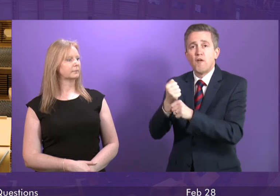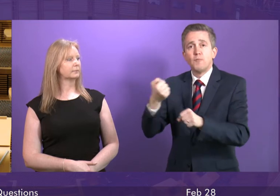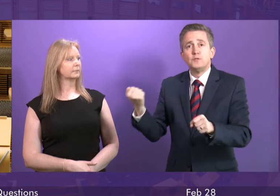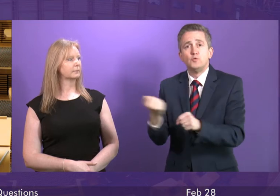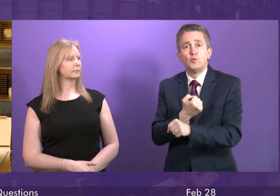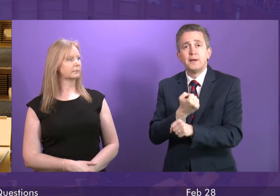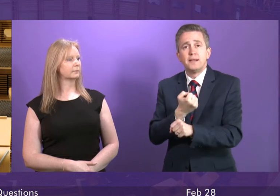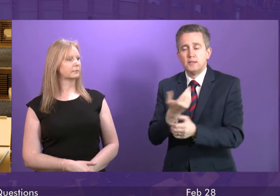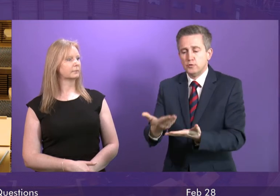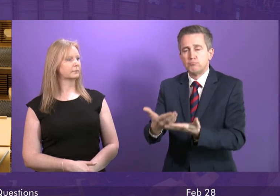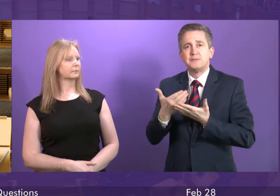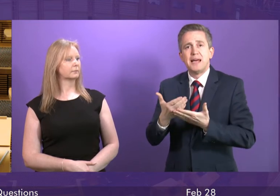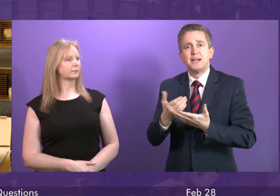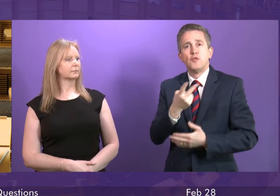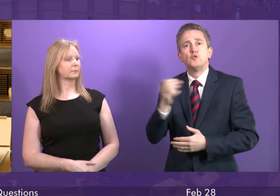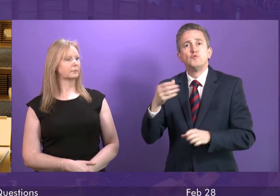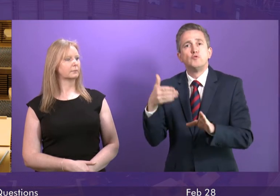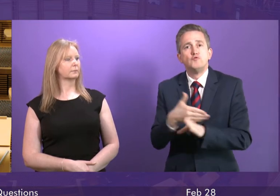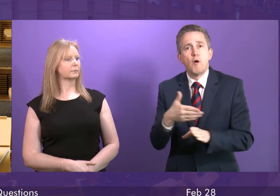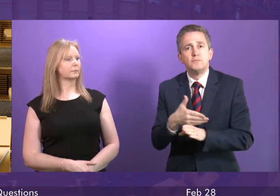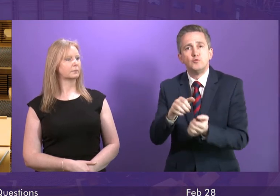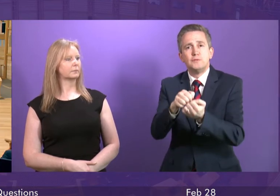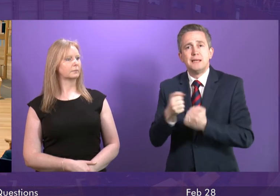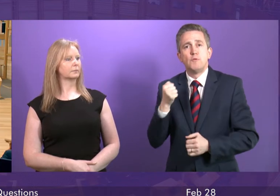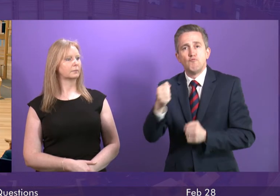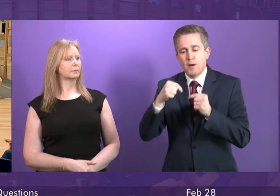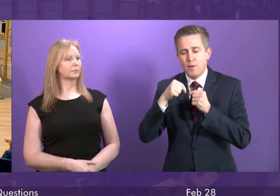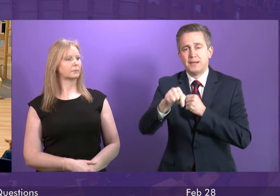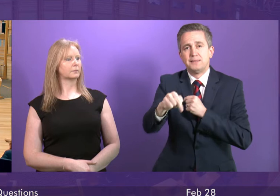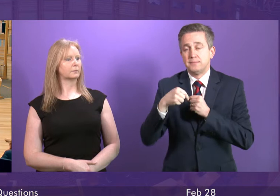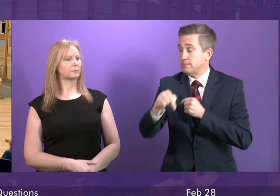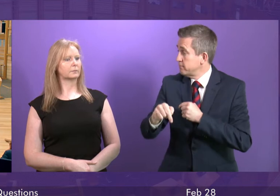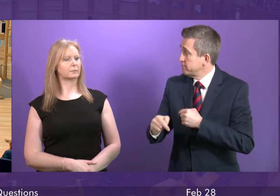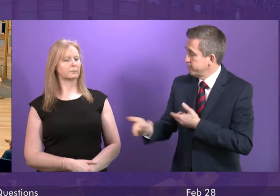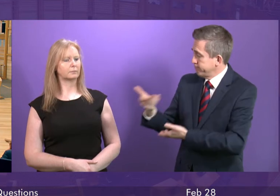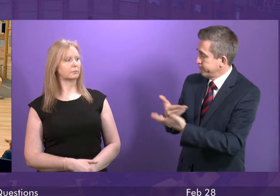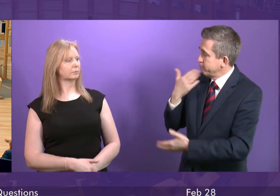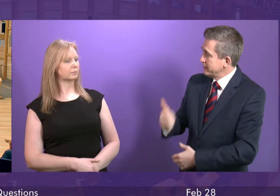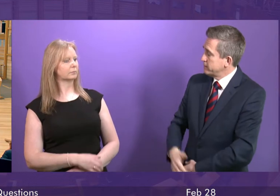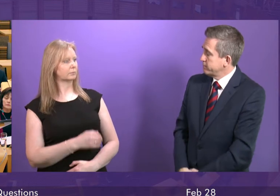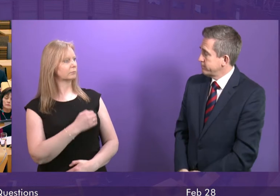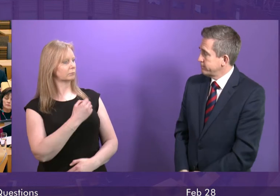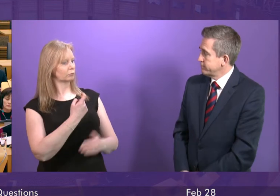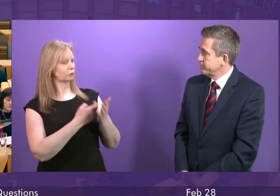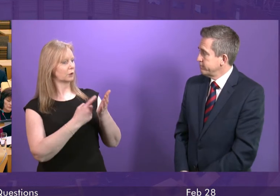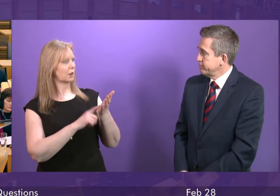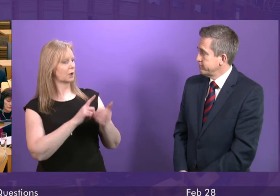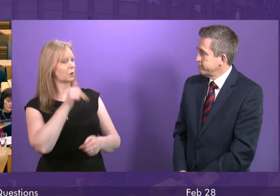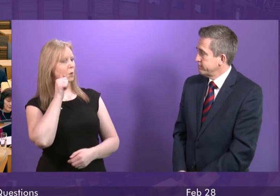safeguard these jobs and to retain this site? First Minister. As Richard Leonard knows, the Minister